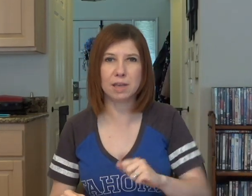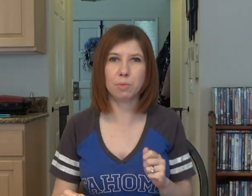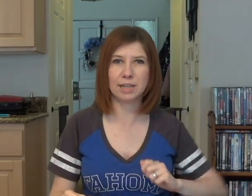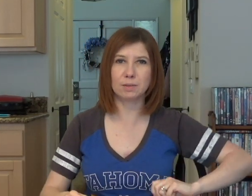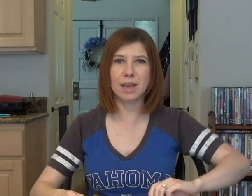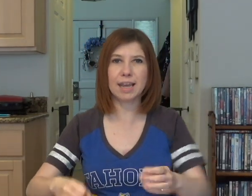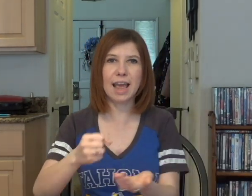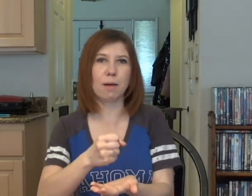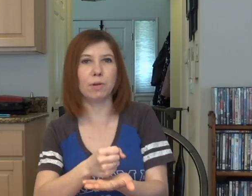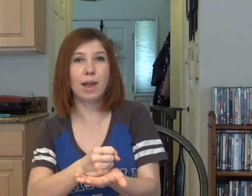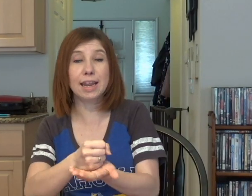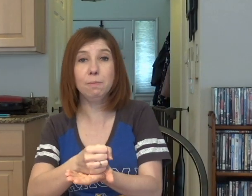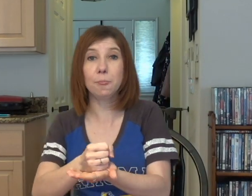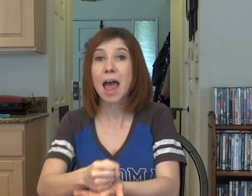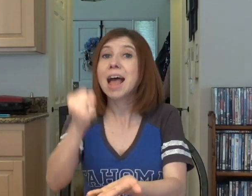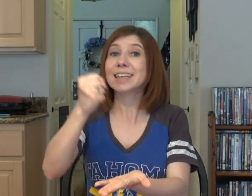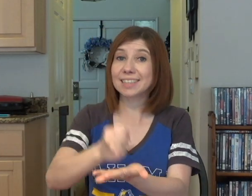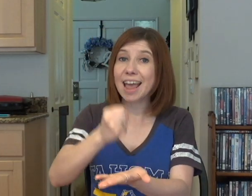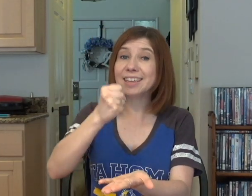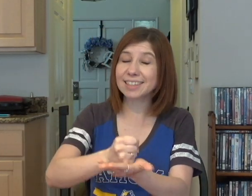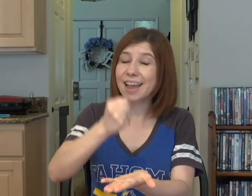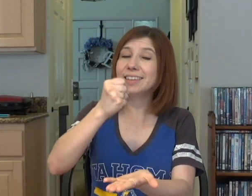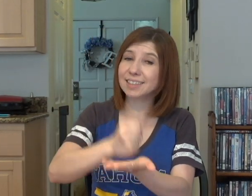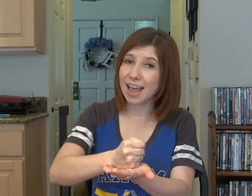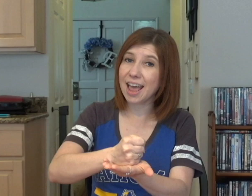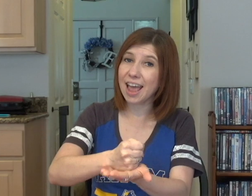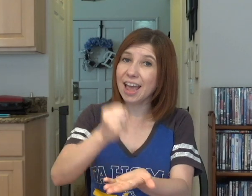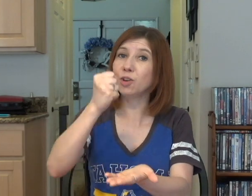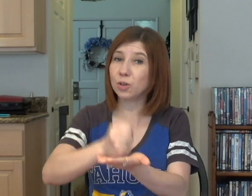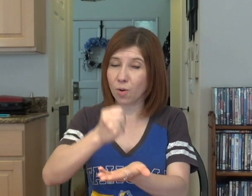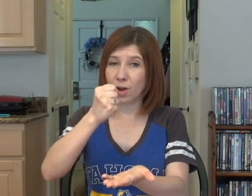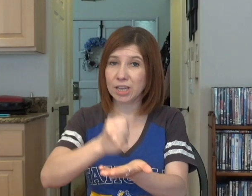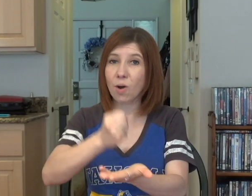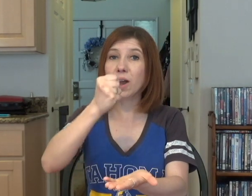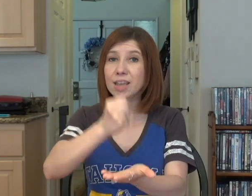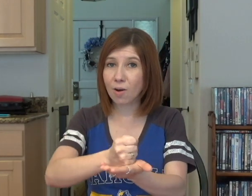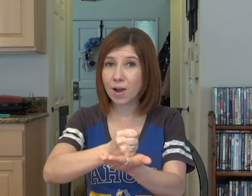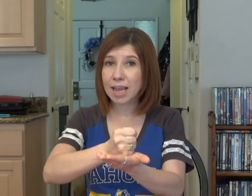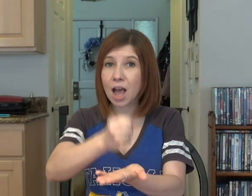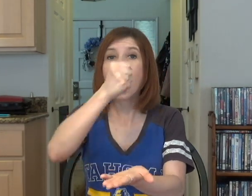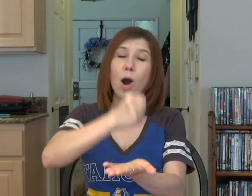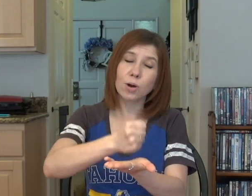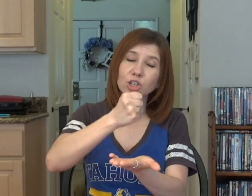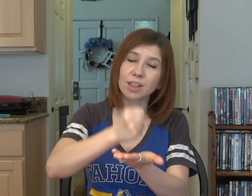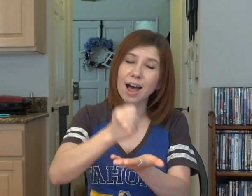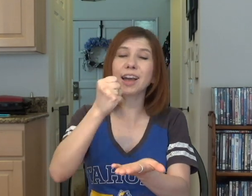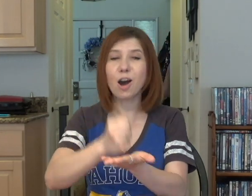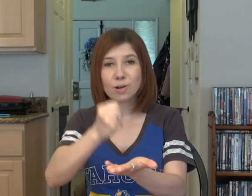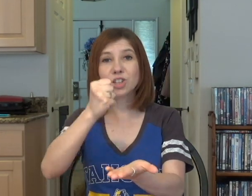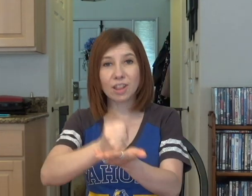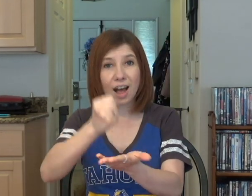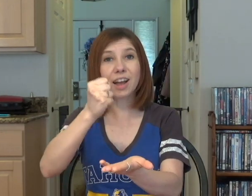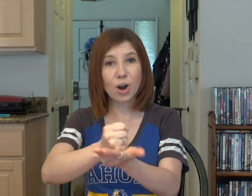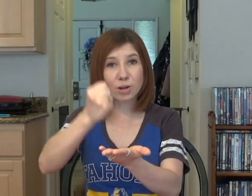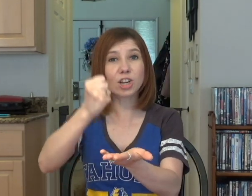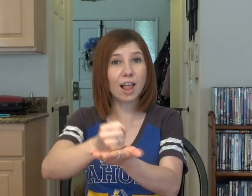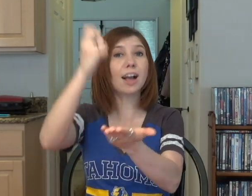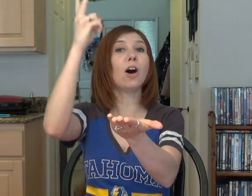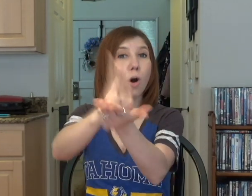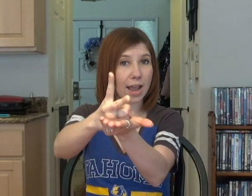people. Let's make it happen. Ready? Say, say, say, no, yoi, yoi, yoi. Ochilaka, ochilaka, ochilaka, hoy.